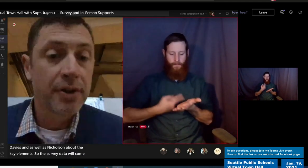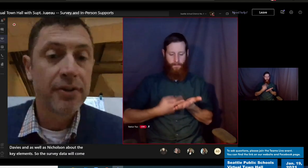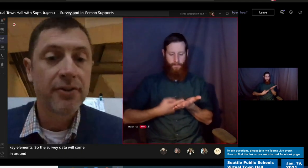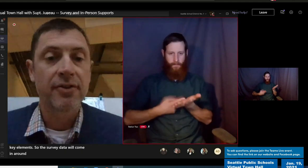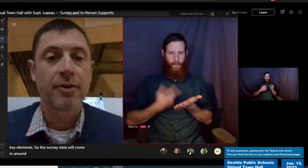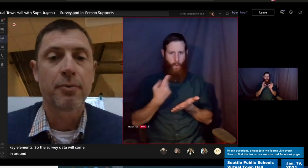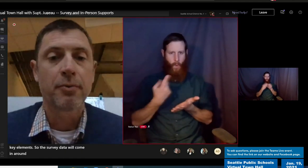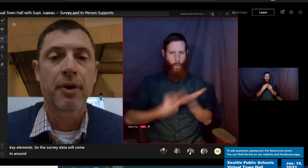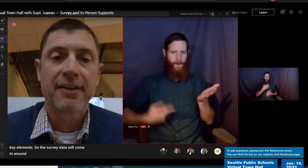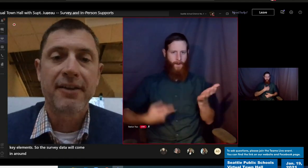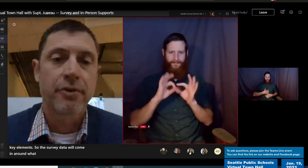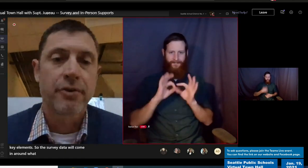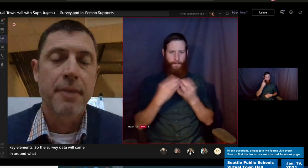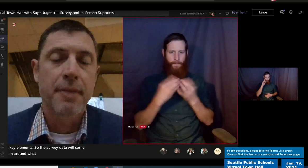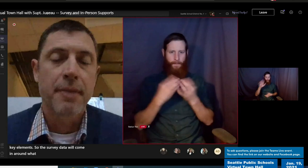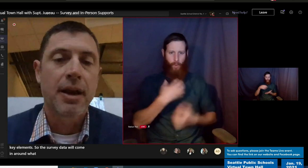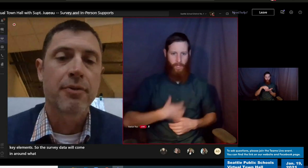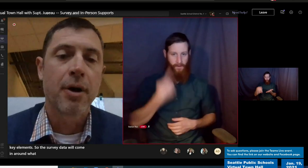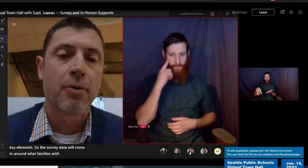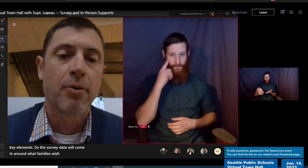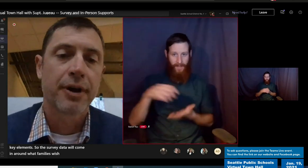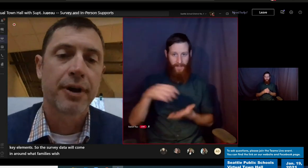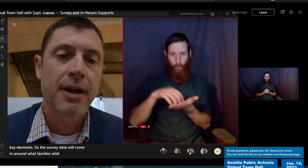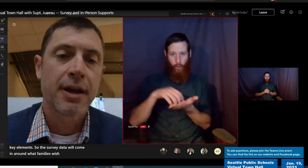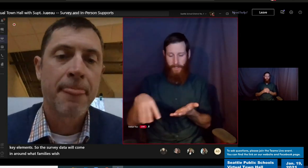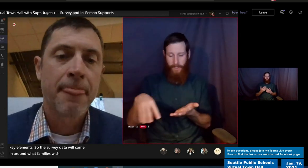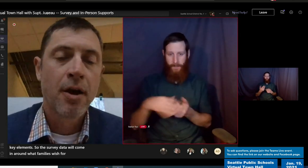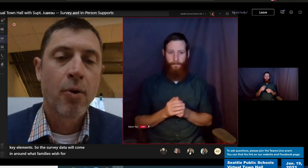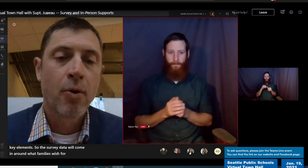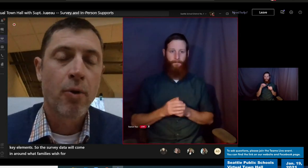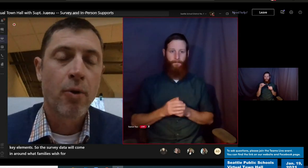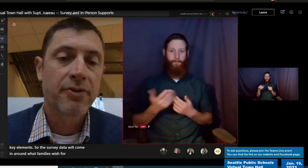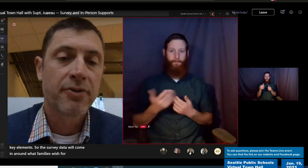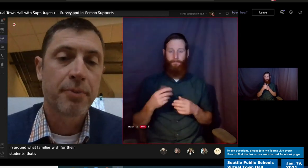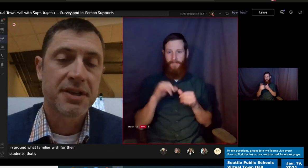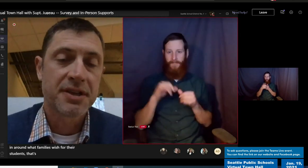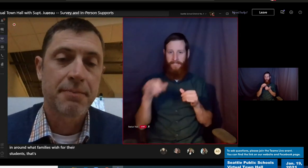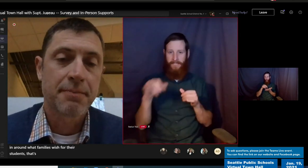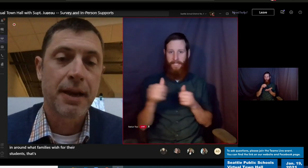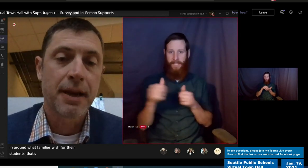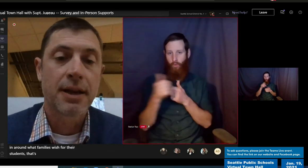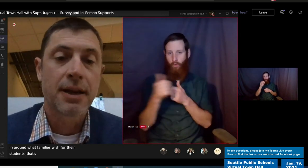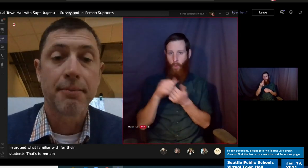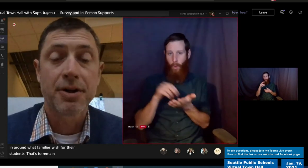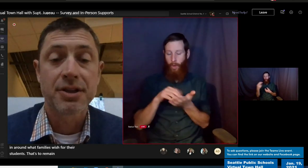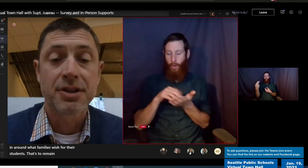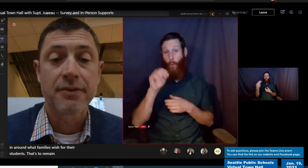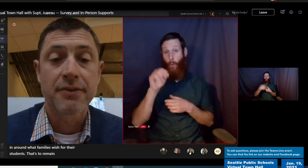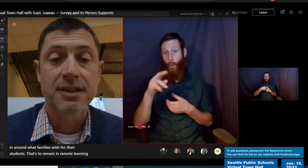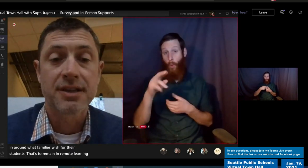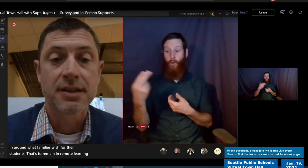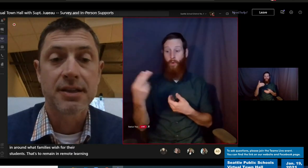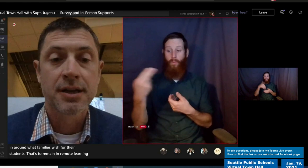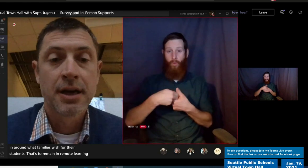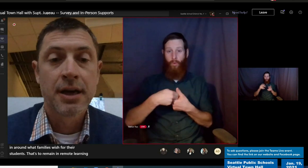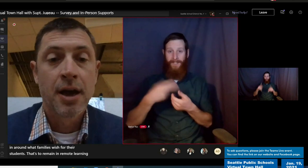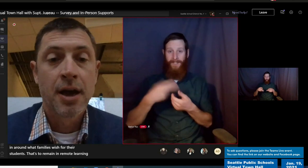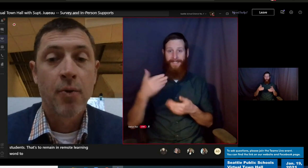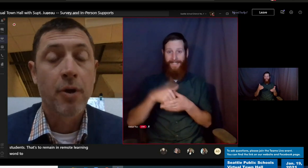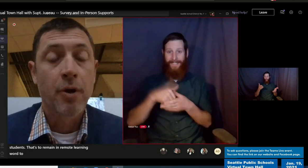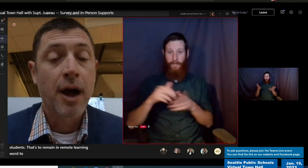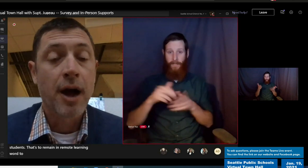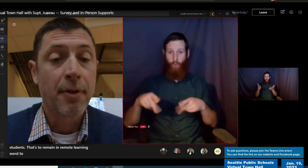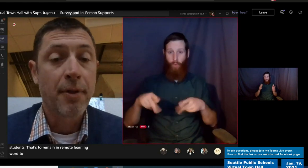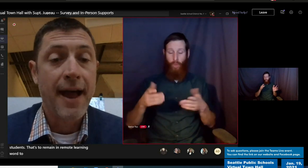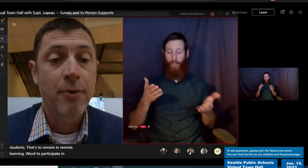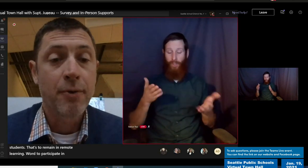for for their students, whether that's to remain in remote learning or to participate in in-person services. We will couple